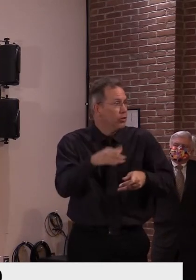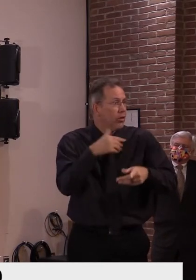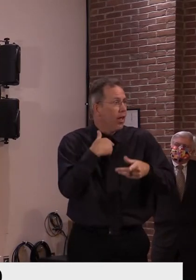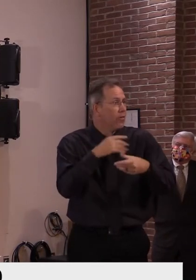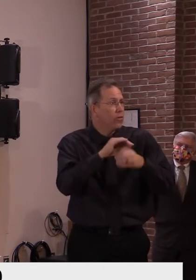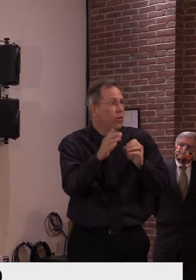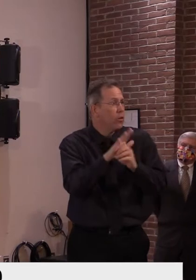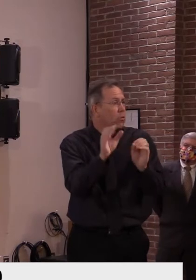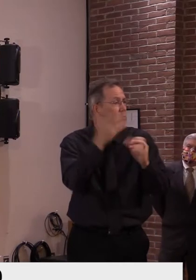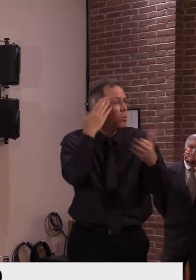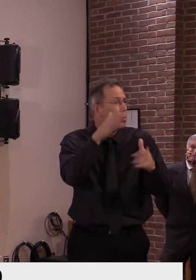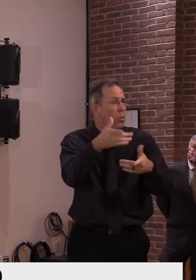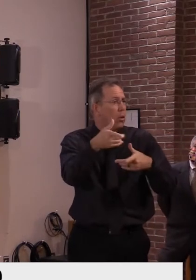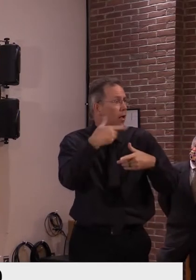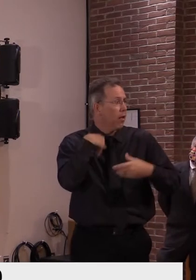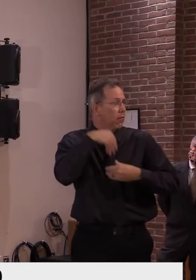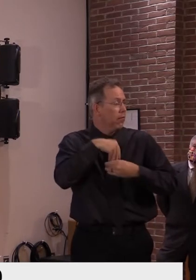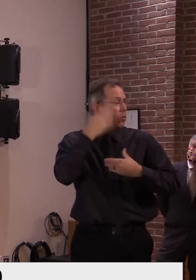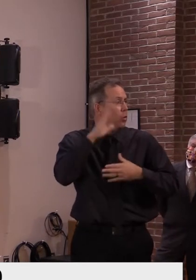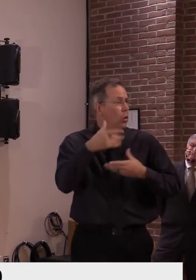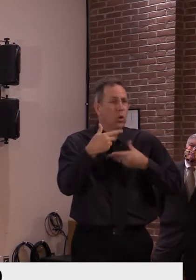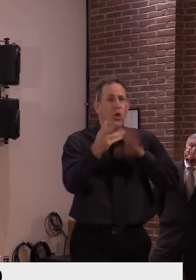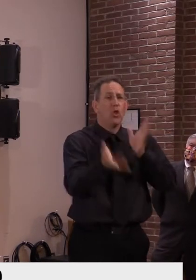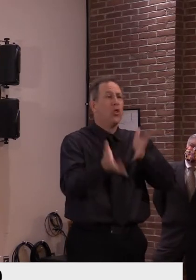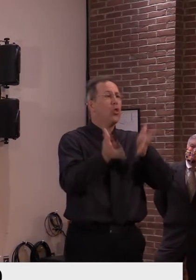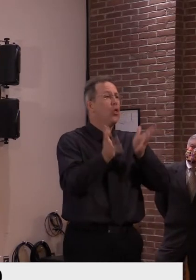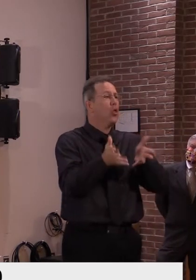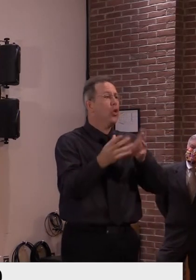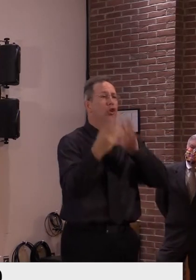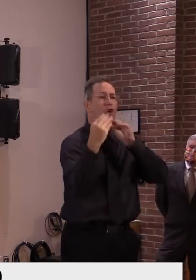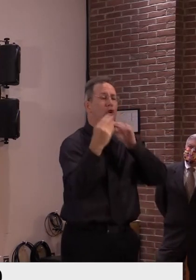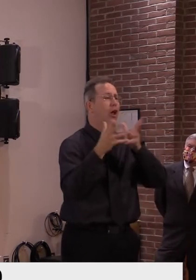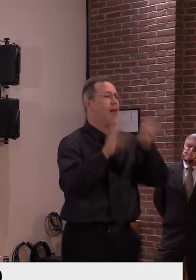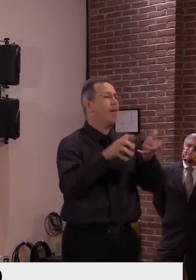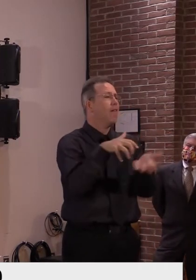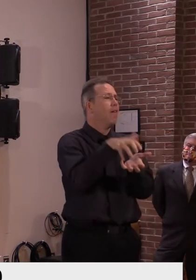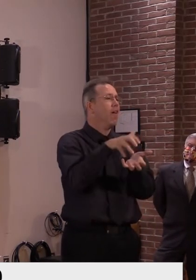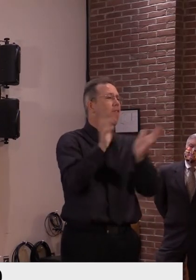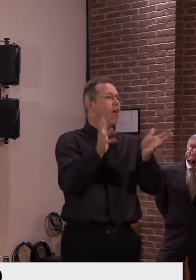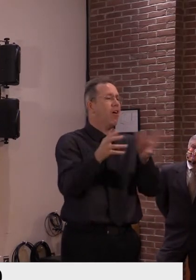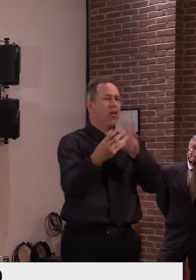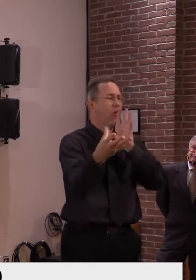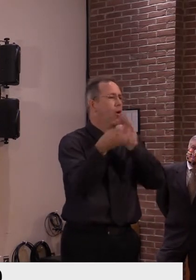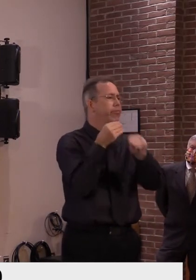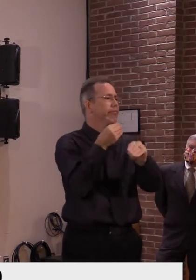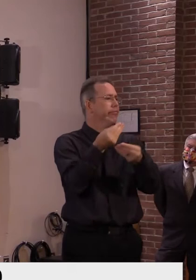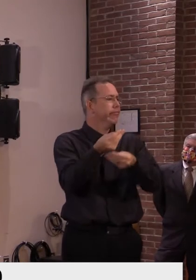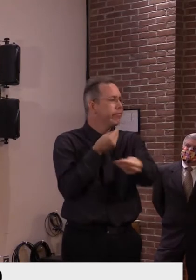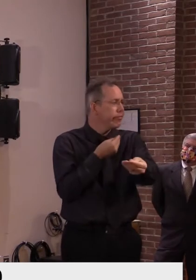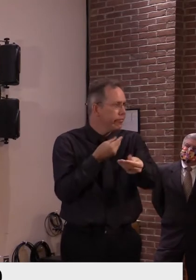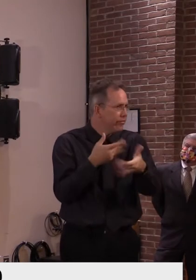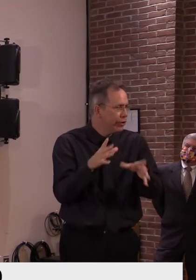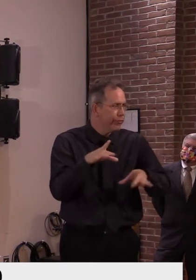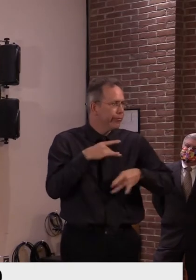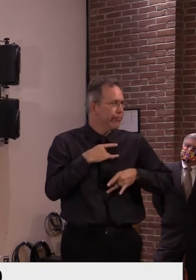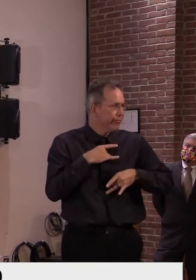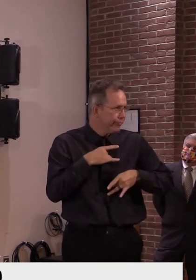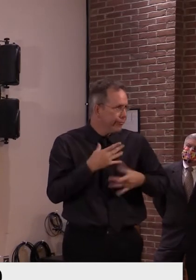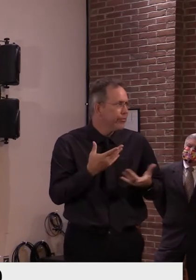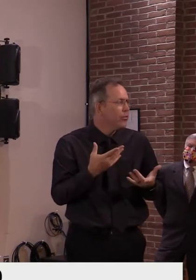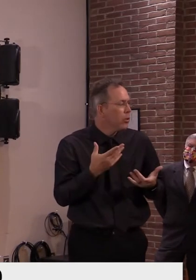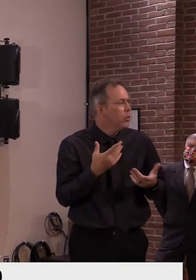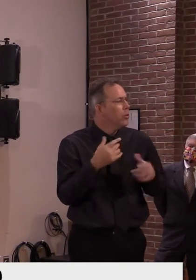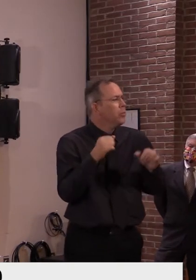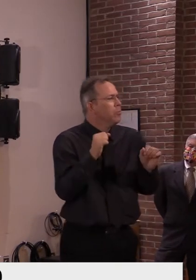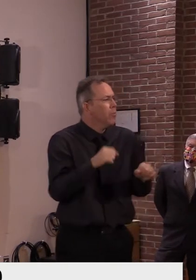it's probable, but not certain, as the governor discussed, that travel was involved. Either guests arriving without